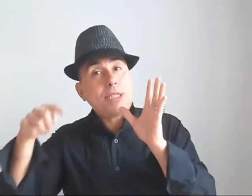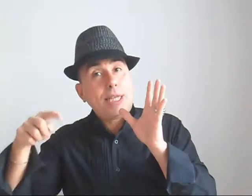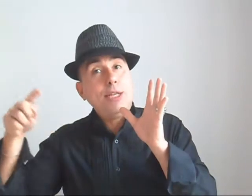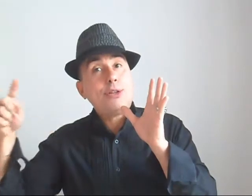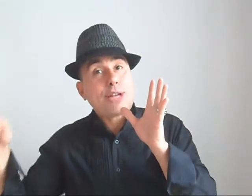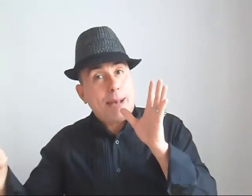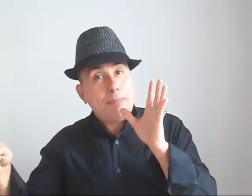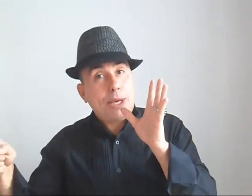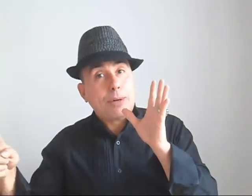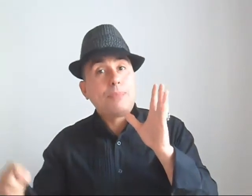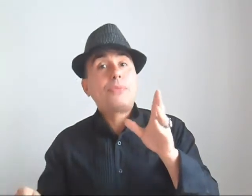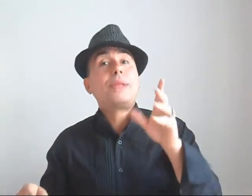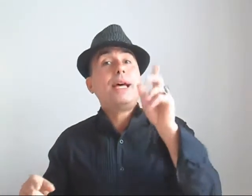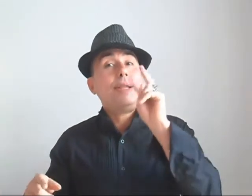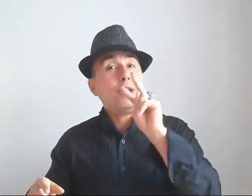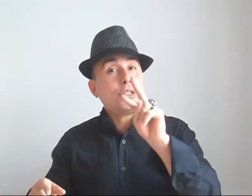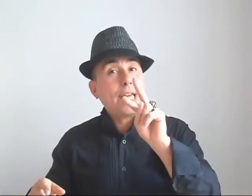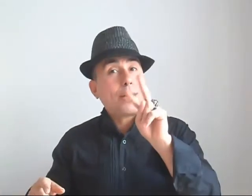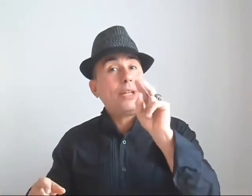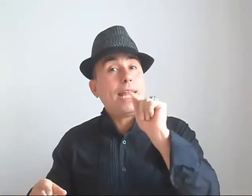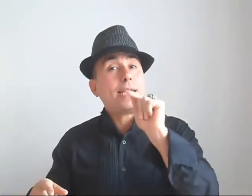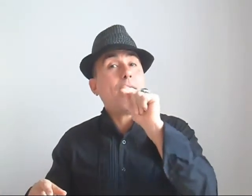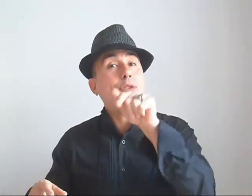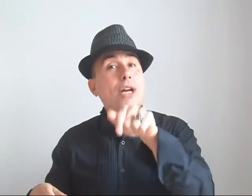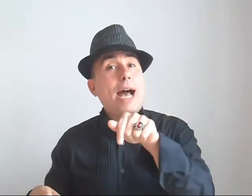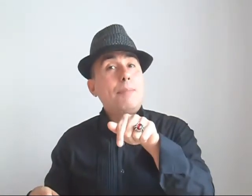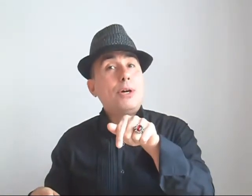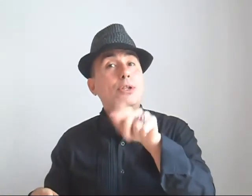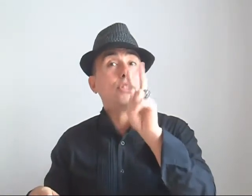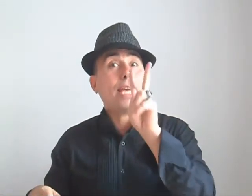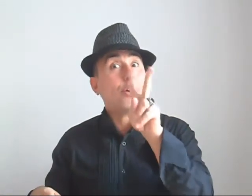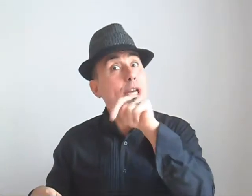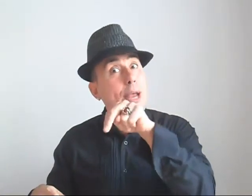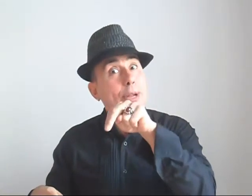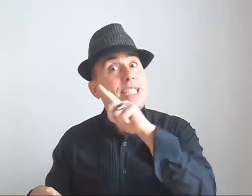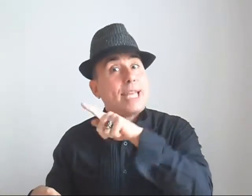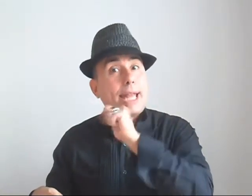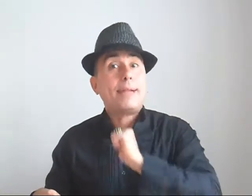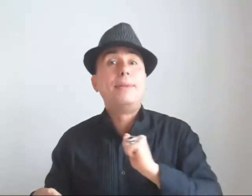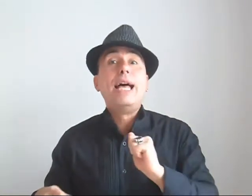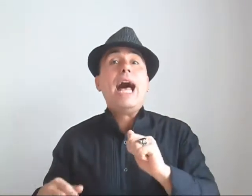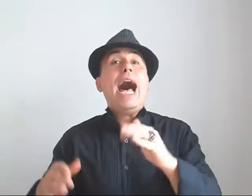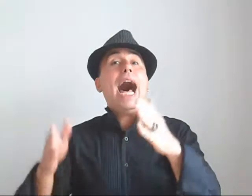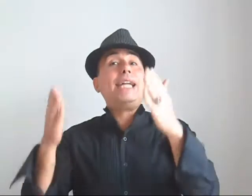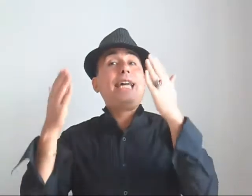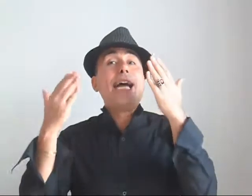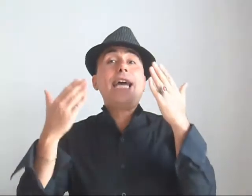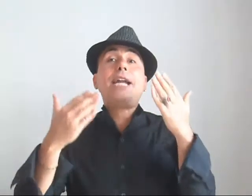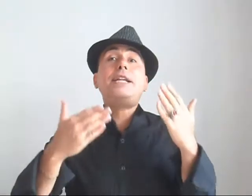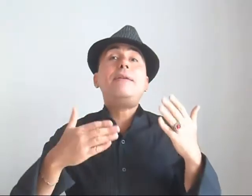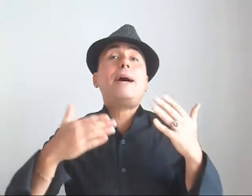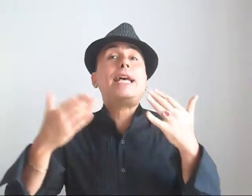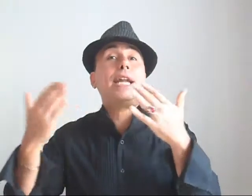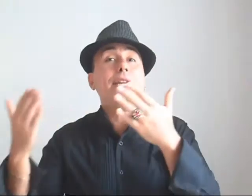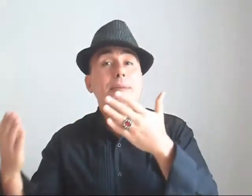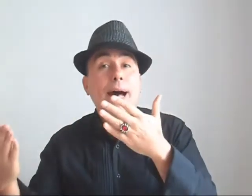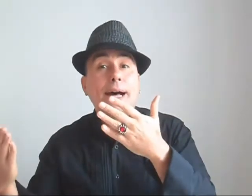we're still in the cambio. The second letter of the cambio, the second lyric said, Allá y arriba y arriba.